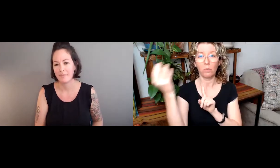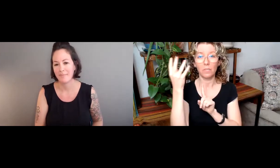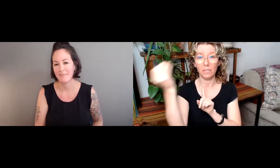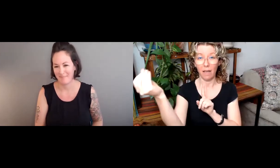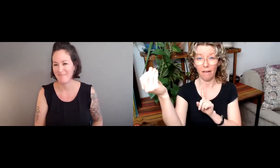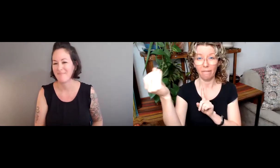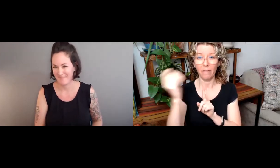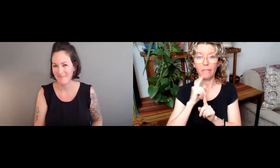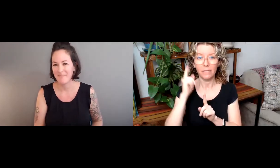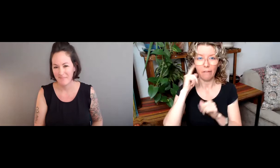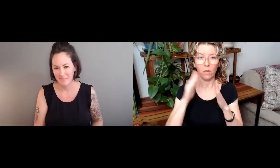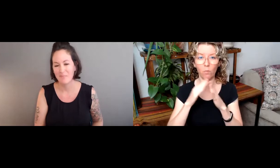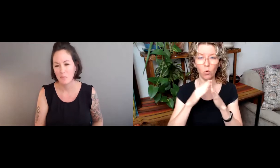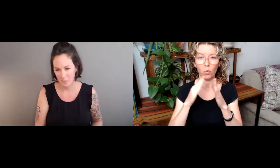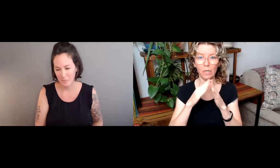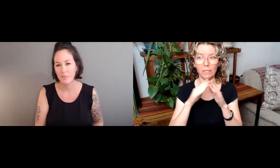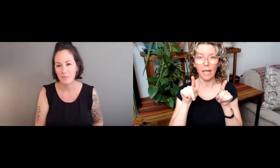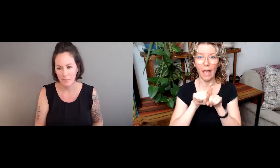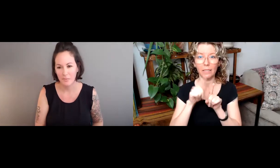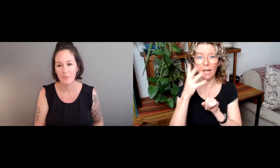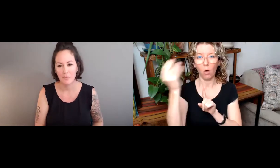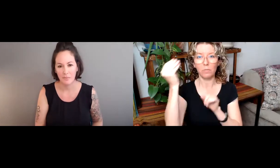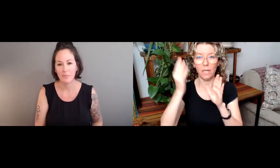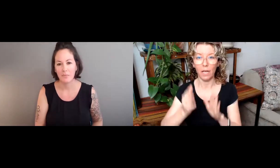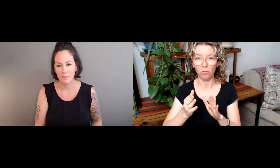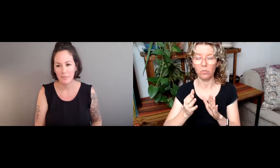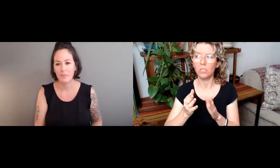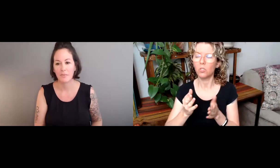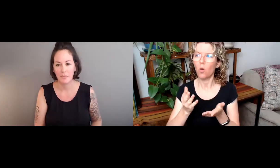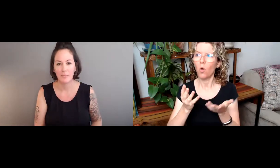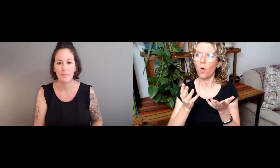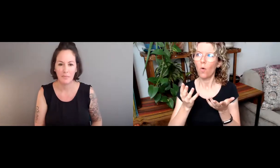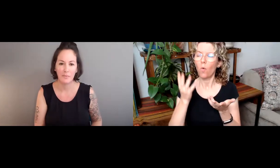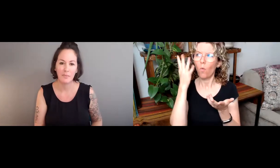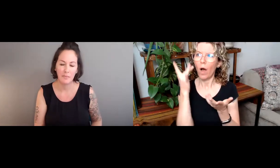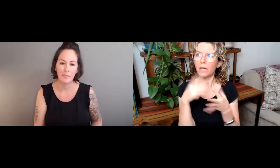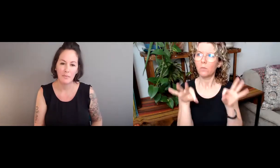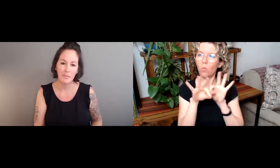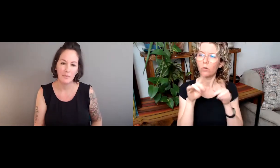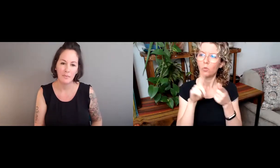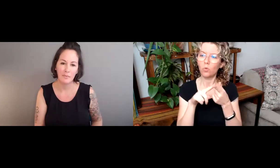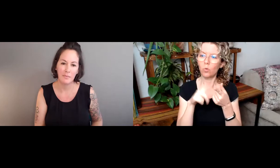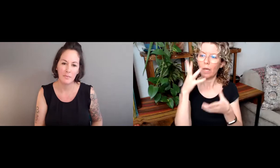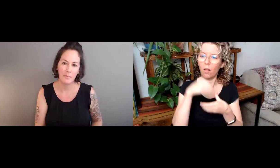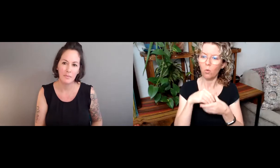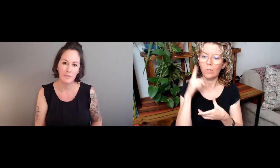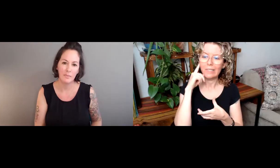And many are functioning from an outside of the deaf community as an outsider